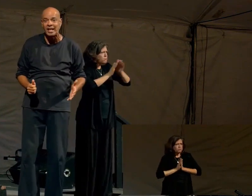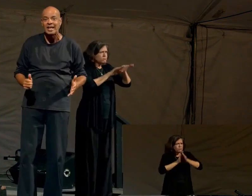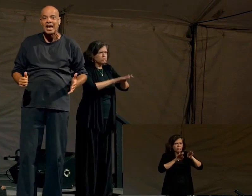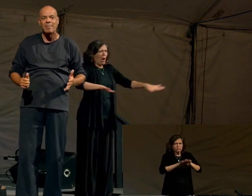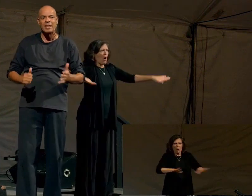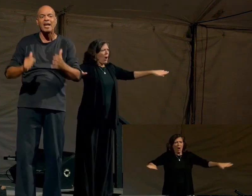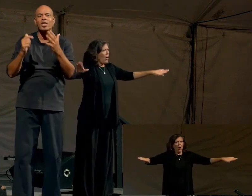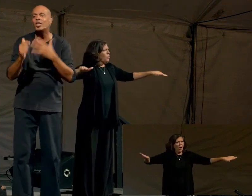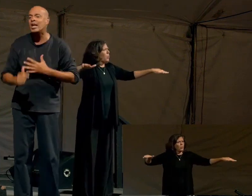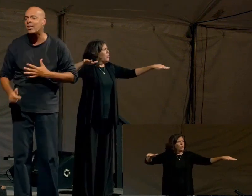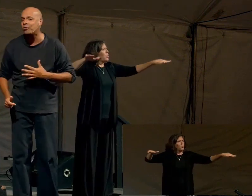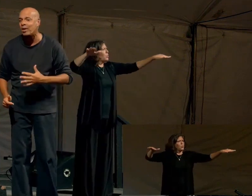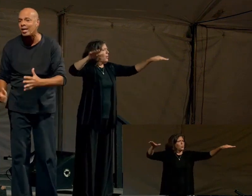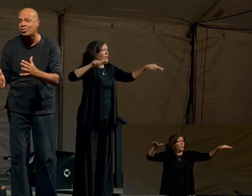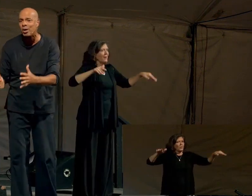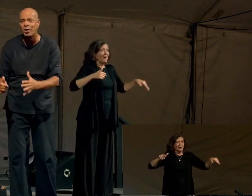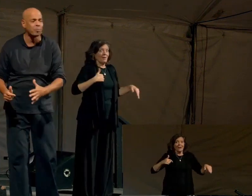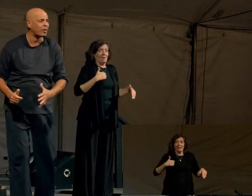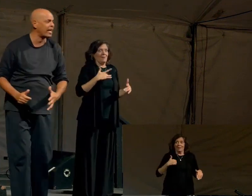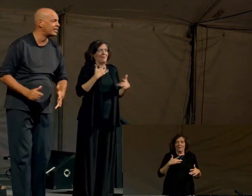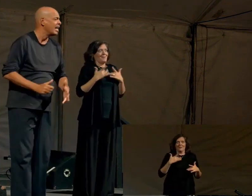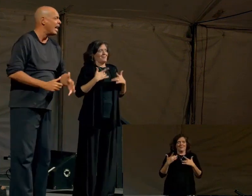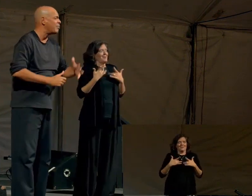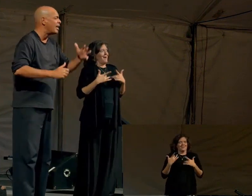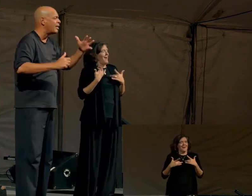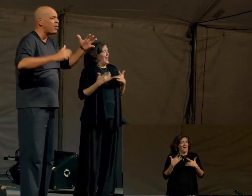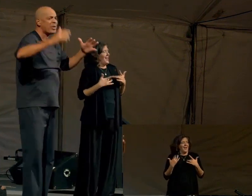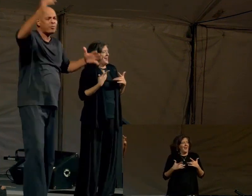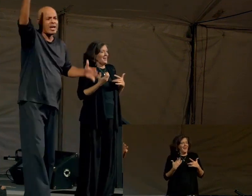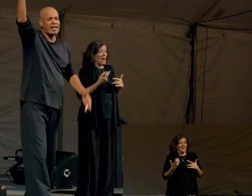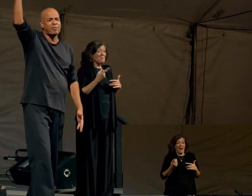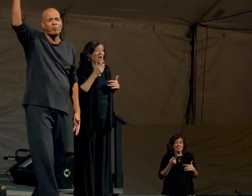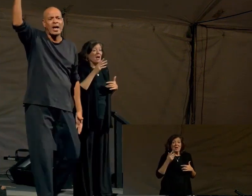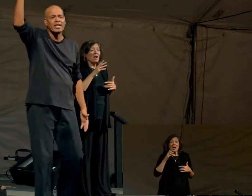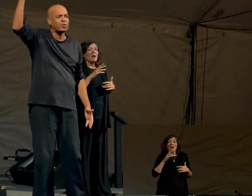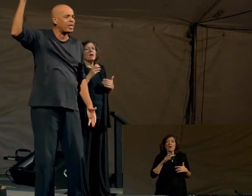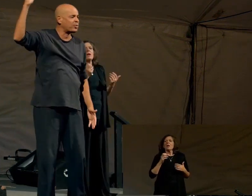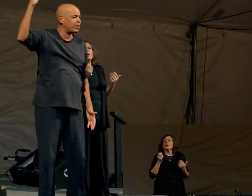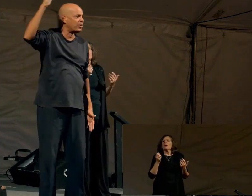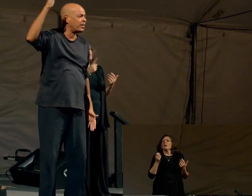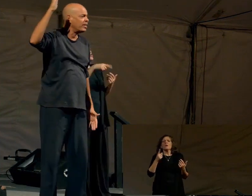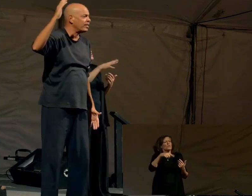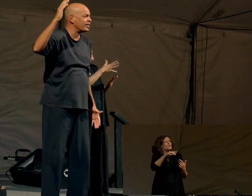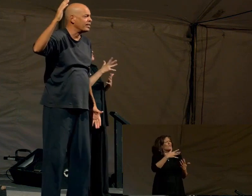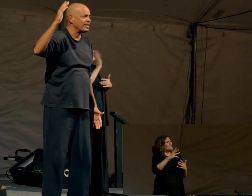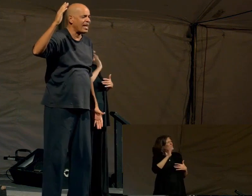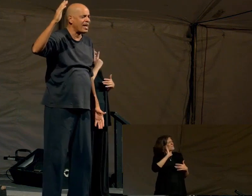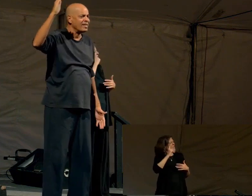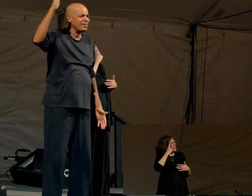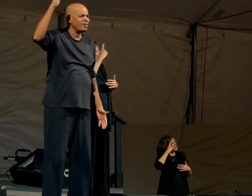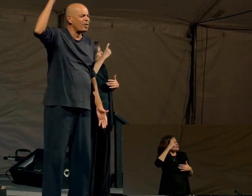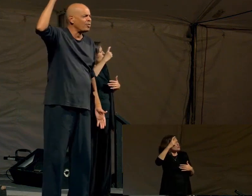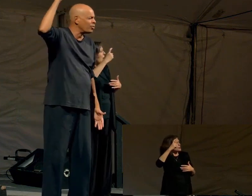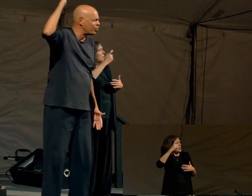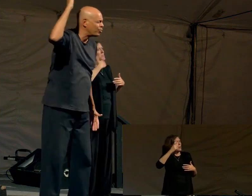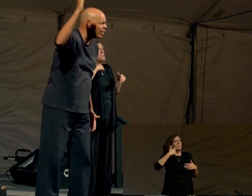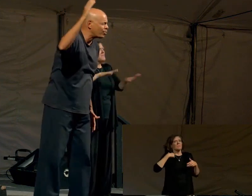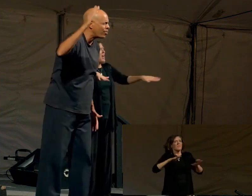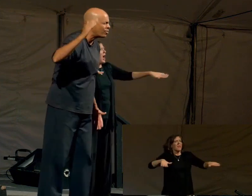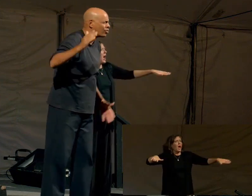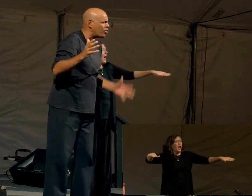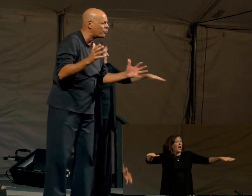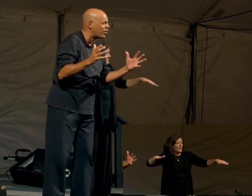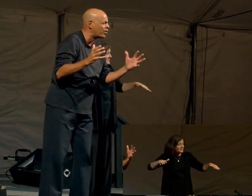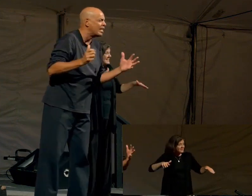super exciting. I mean, I learned how to fly small airplanes. How many of you have had flying dreams when you were young? I'm like, yeah, all those